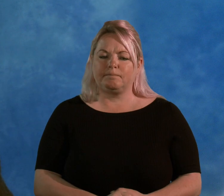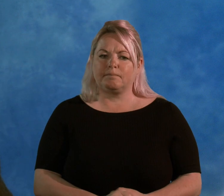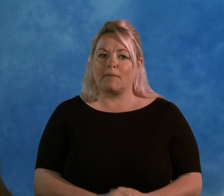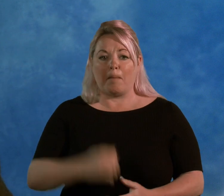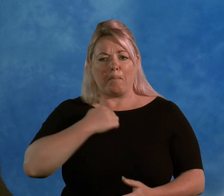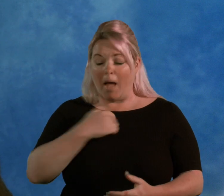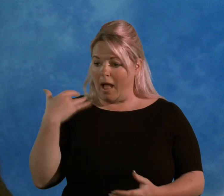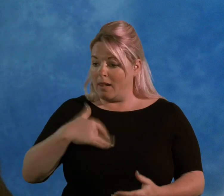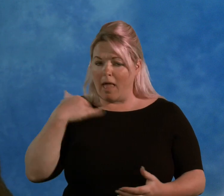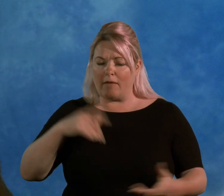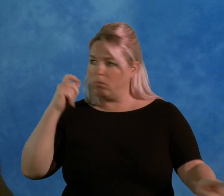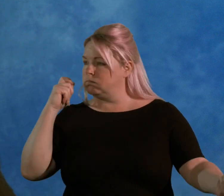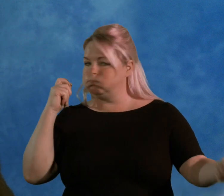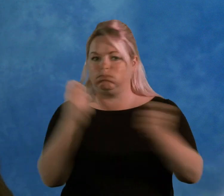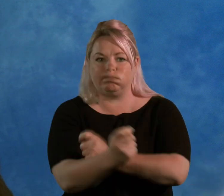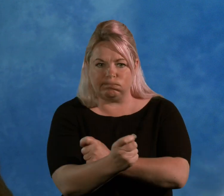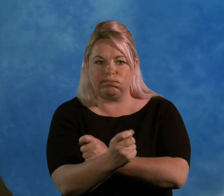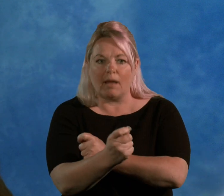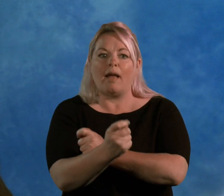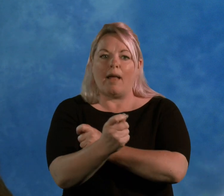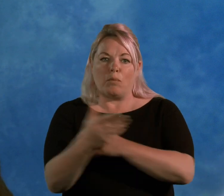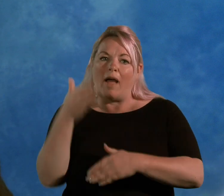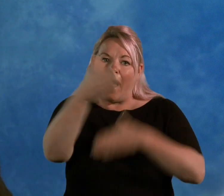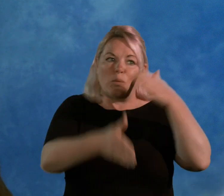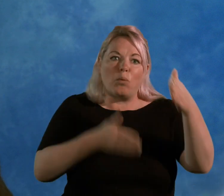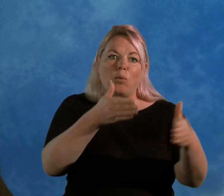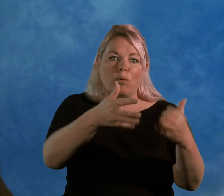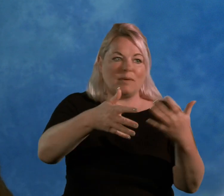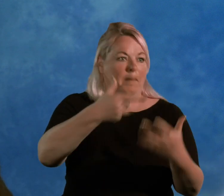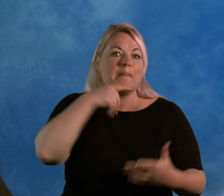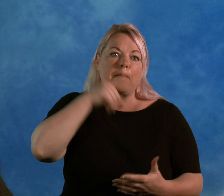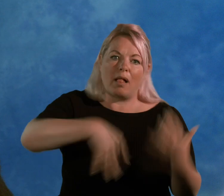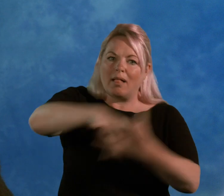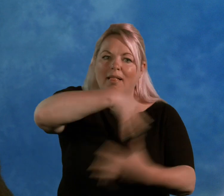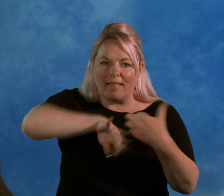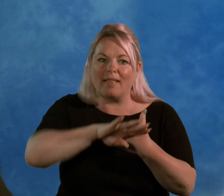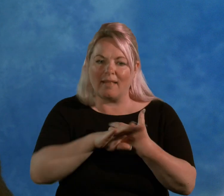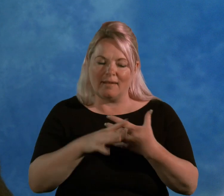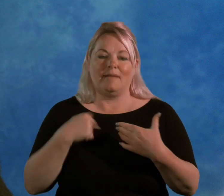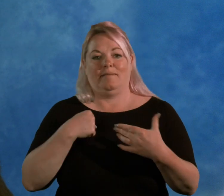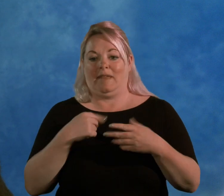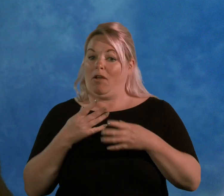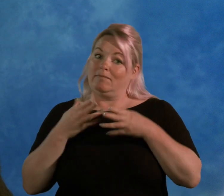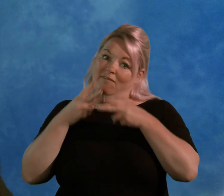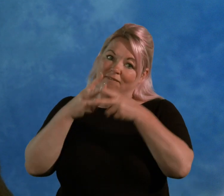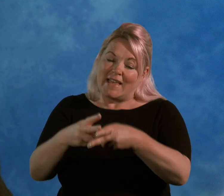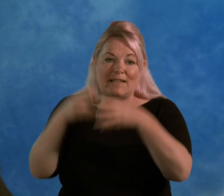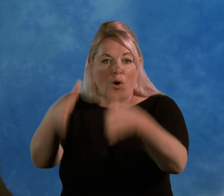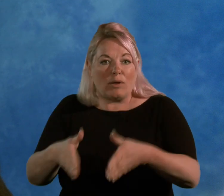transformed mine. I've started mixing again. go to the hospital to visit neighbours and relatives that are in hospital,